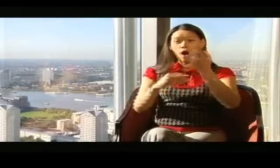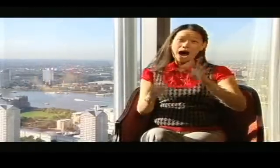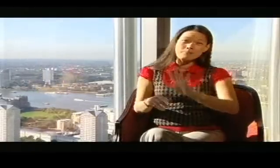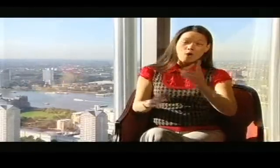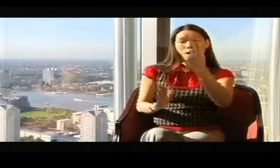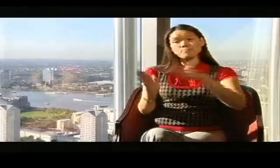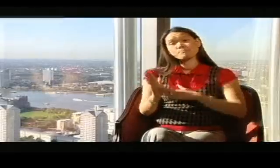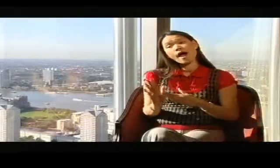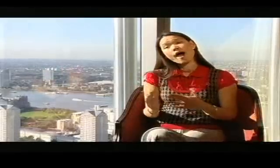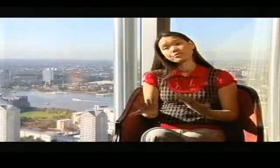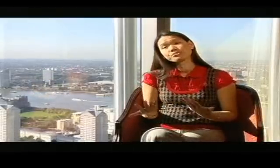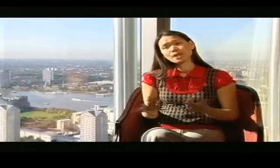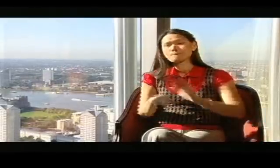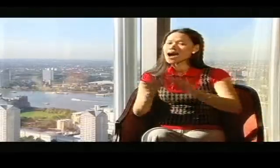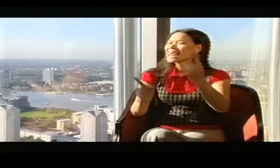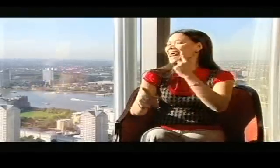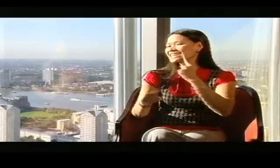In about a month, I picked up a lot of the basics.